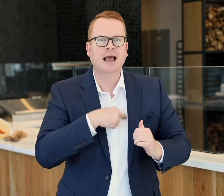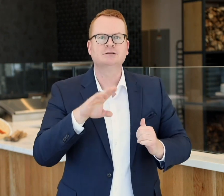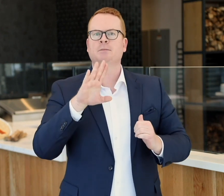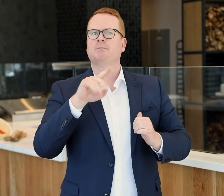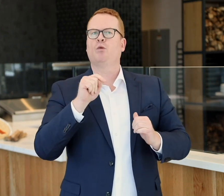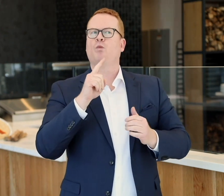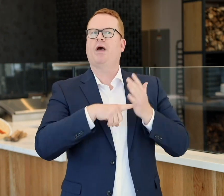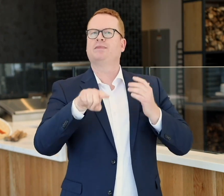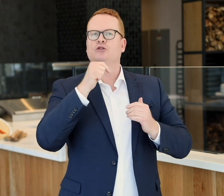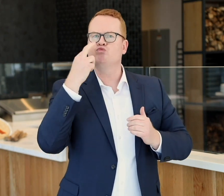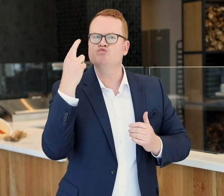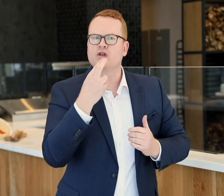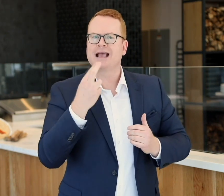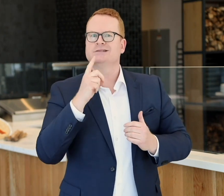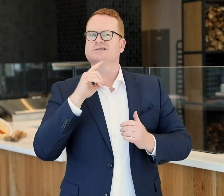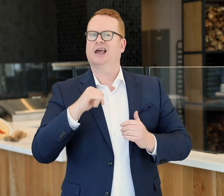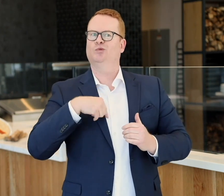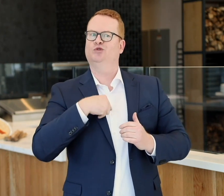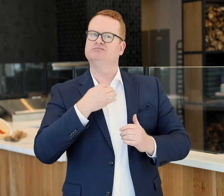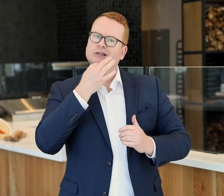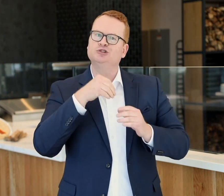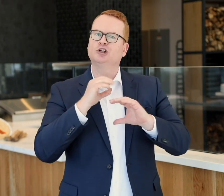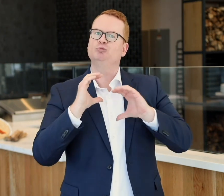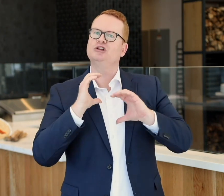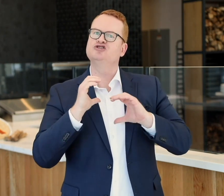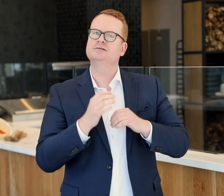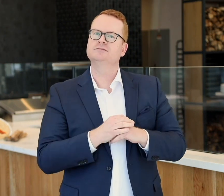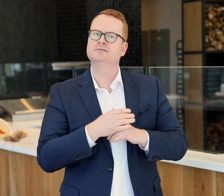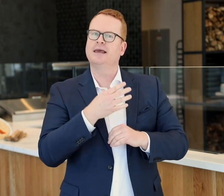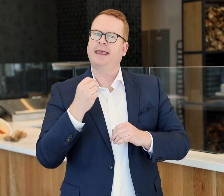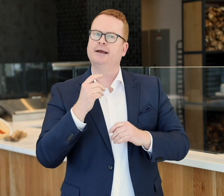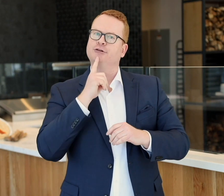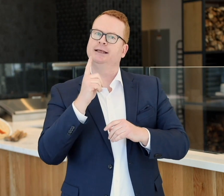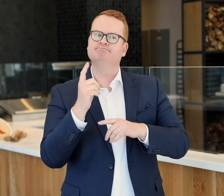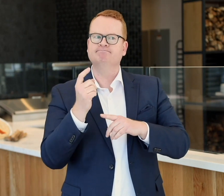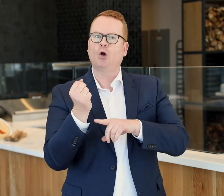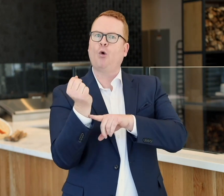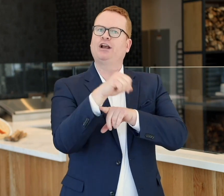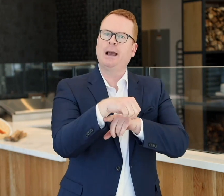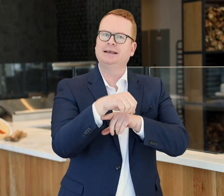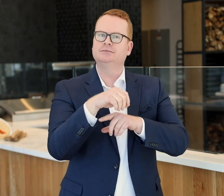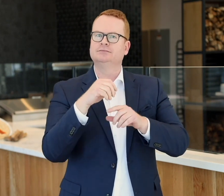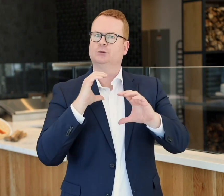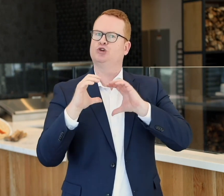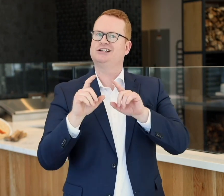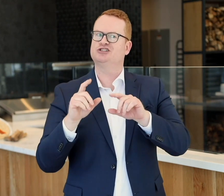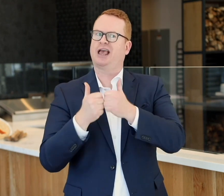us. But what they don't realize is we're experts in communication and in overcoming communication